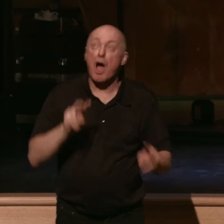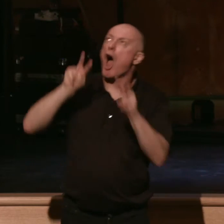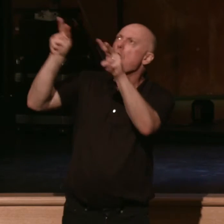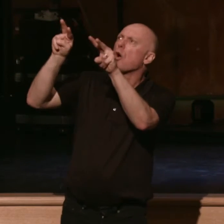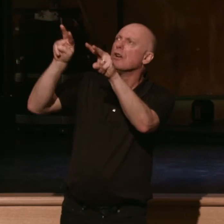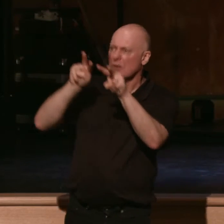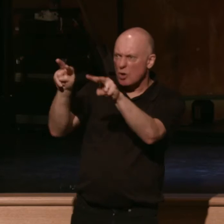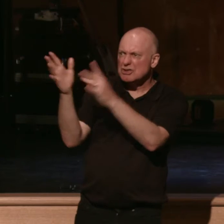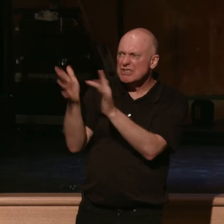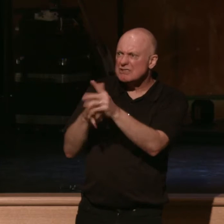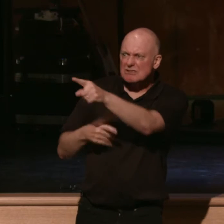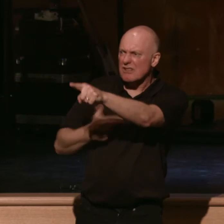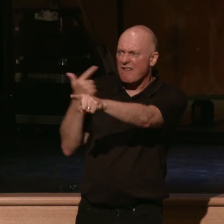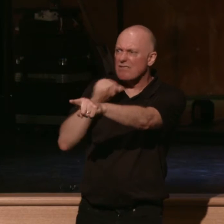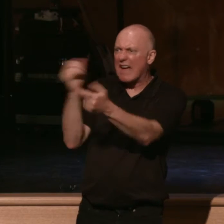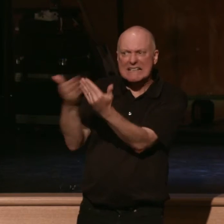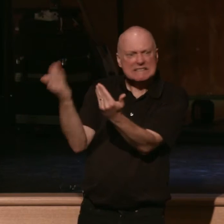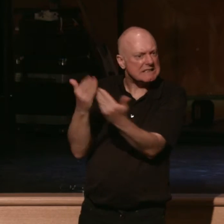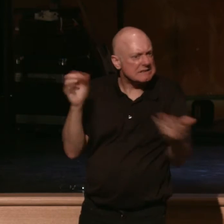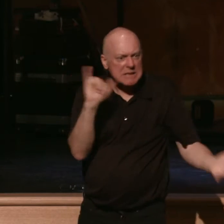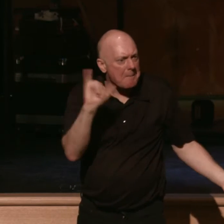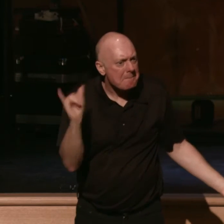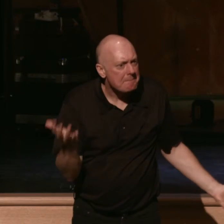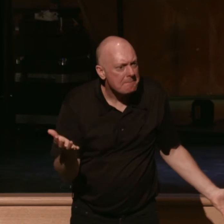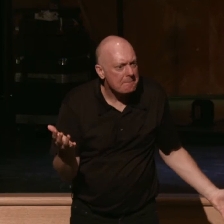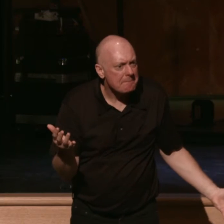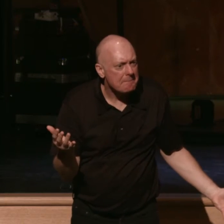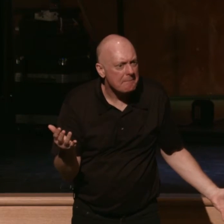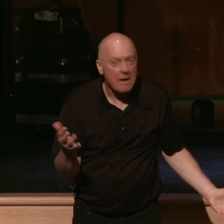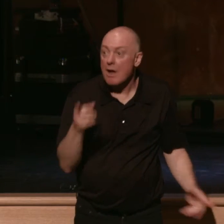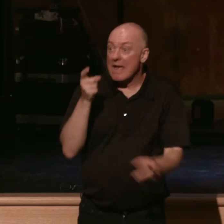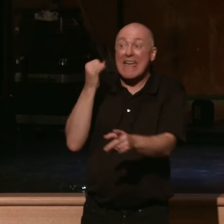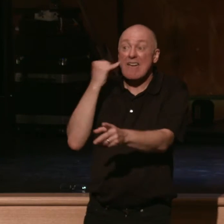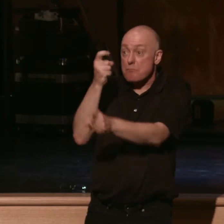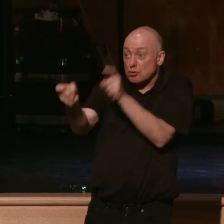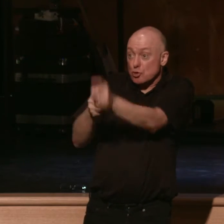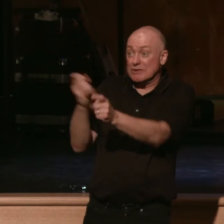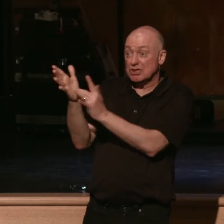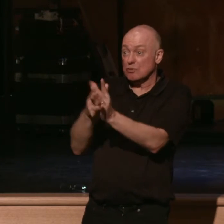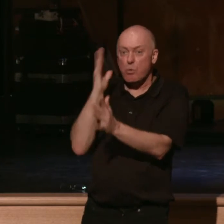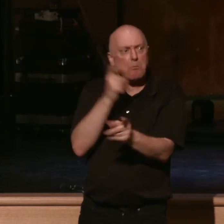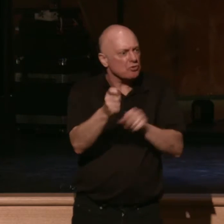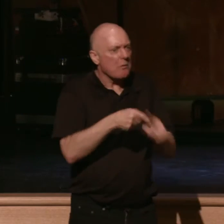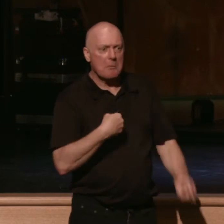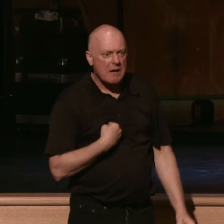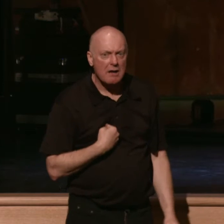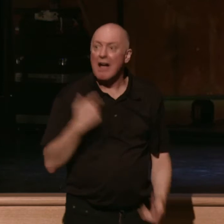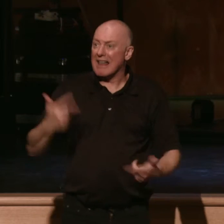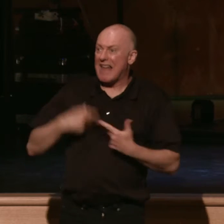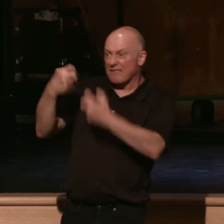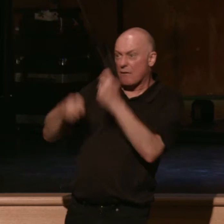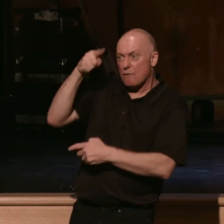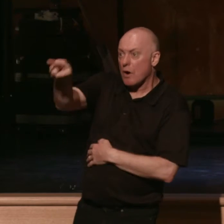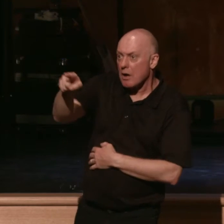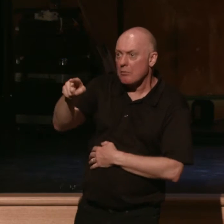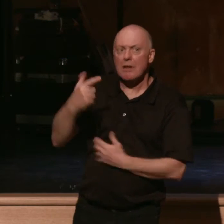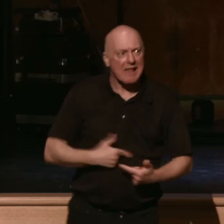His life is not easy. And if they persecuted him, they're going to persecute me. And if life is difficult for him, life is going to be for me too.